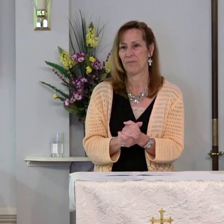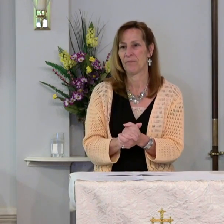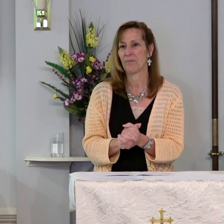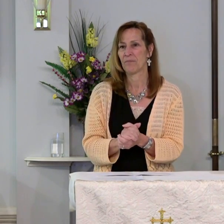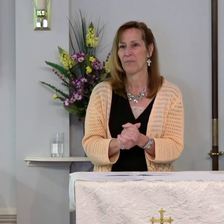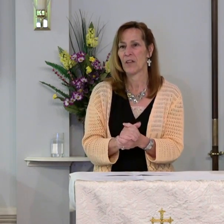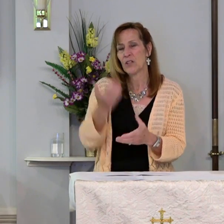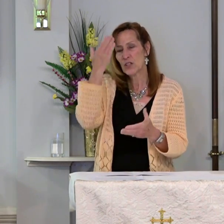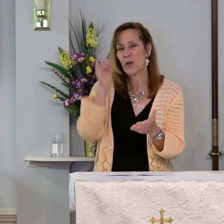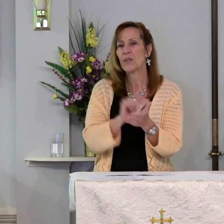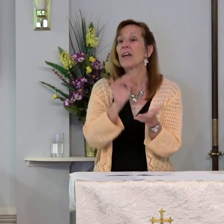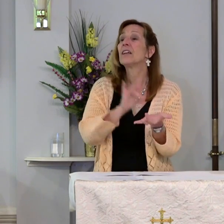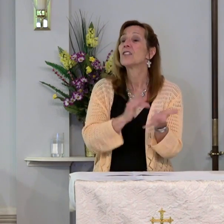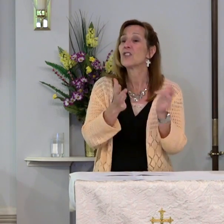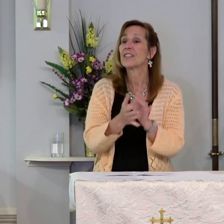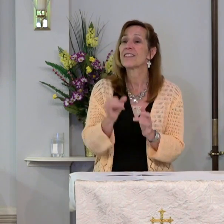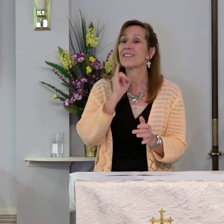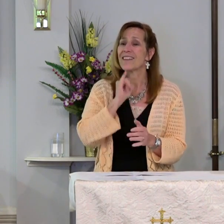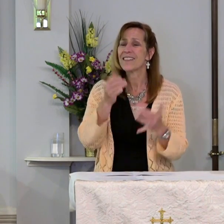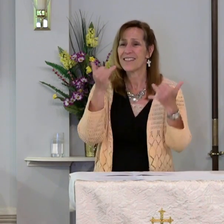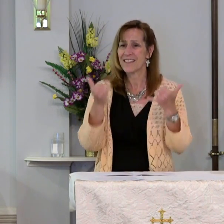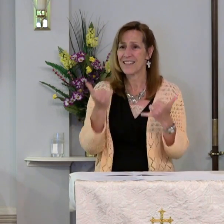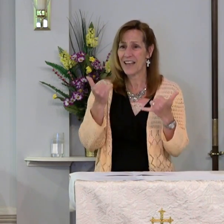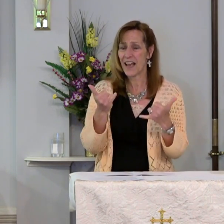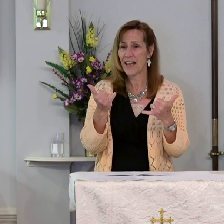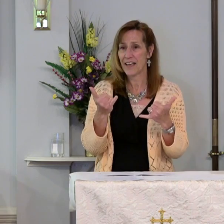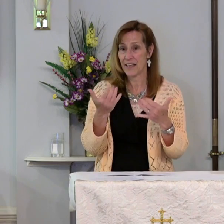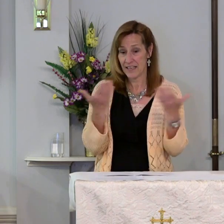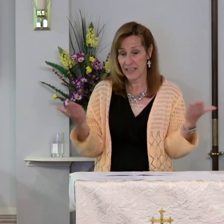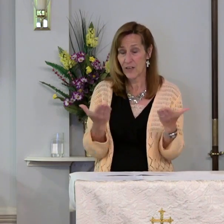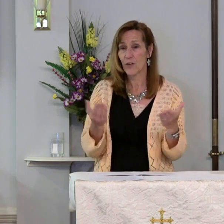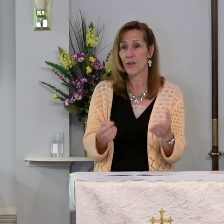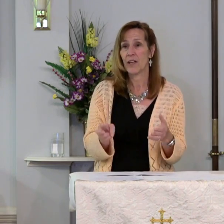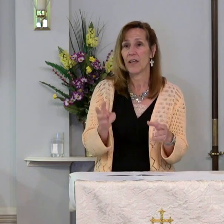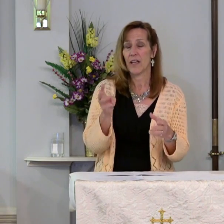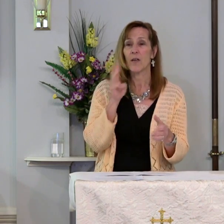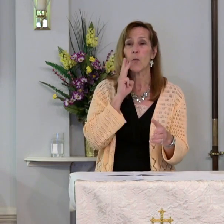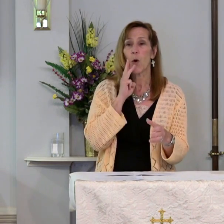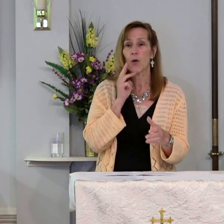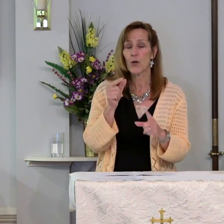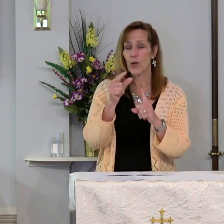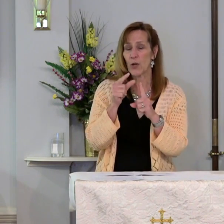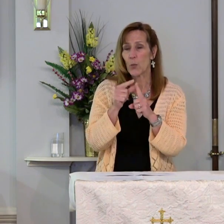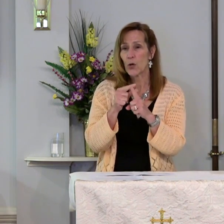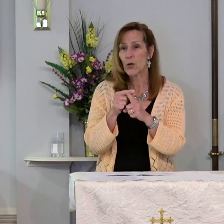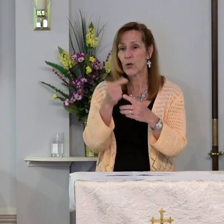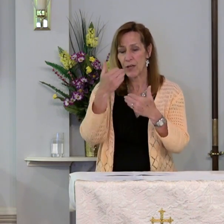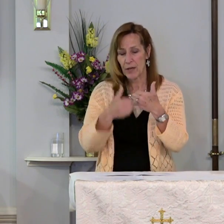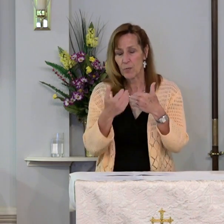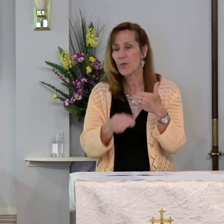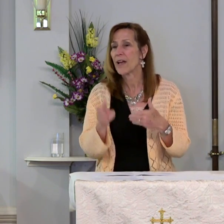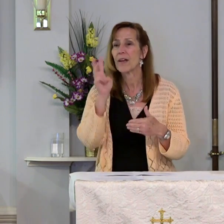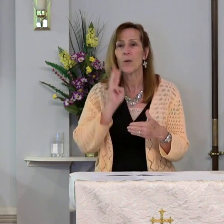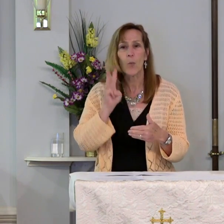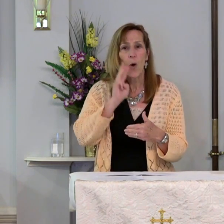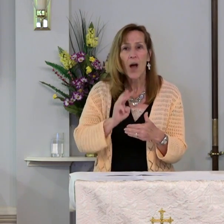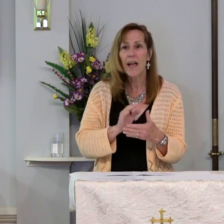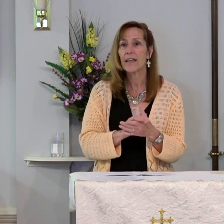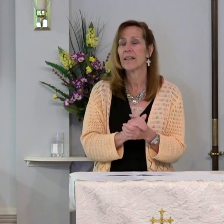To know that Jesus is today present in water and word, in bread and wine,